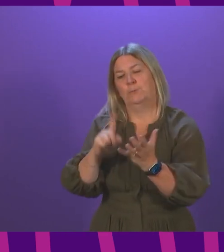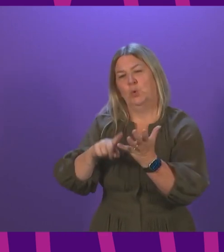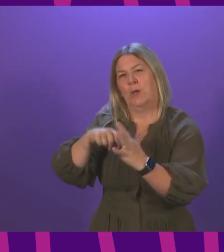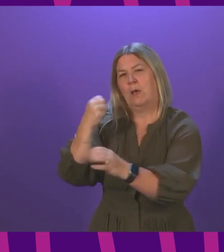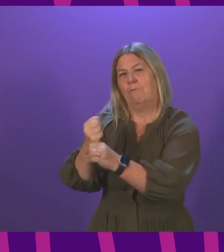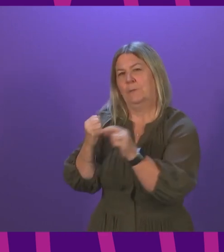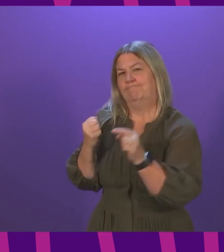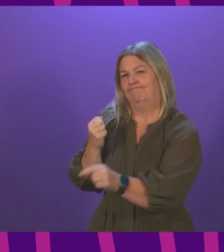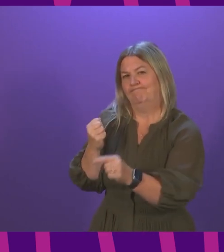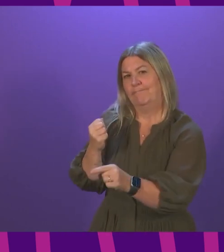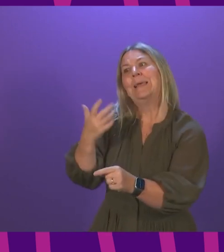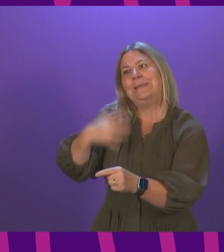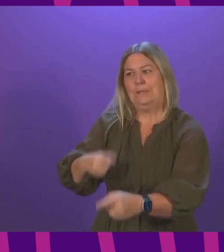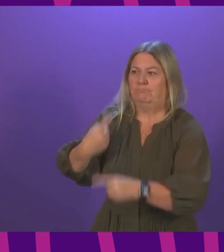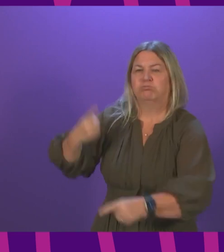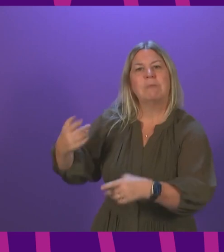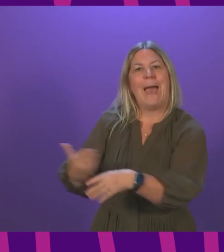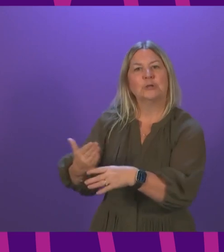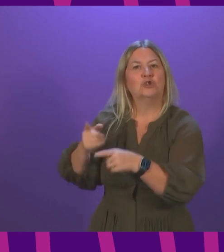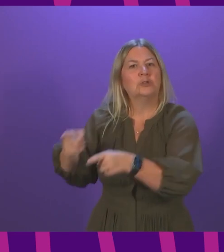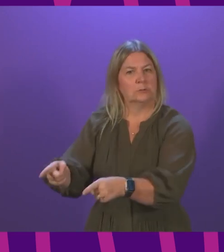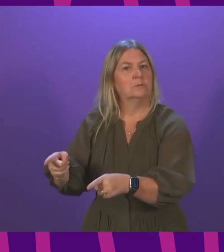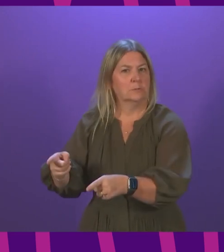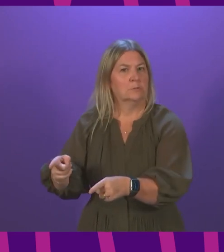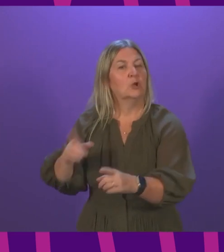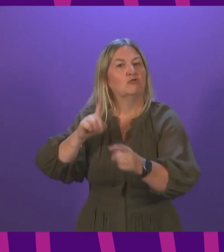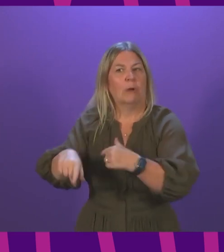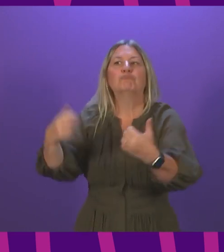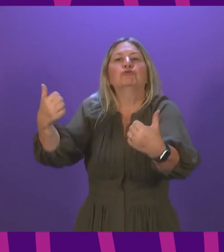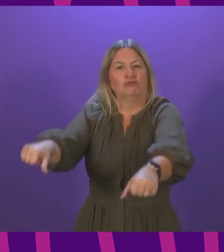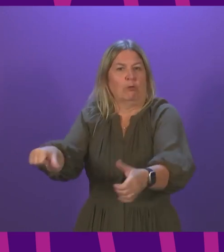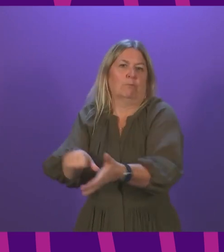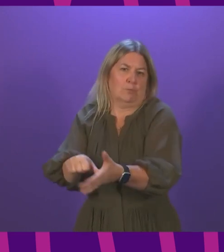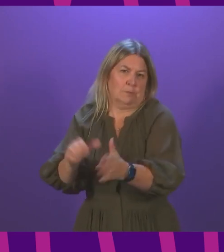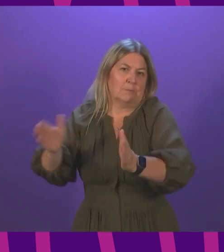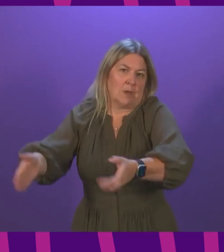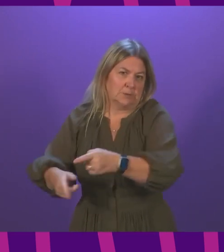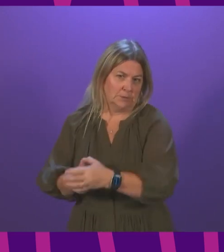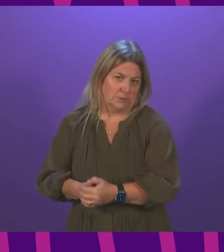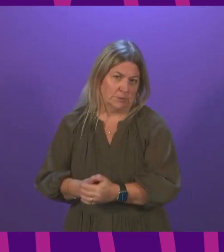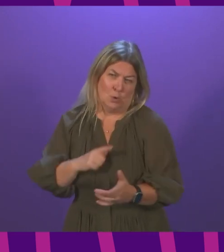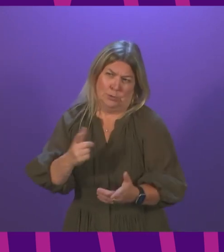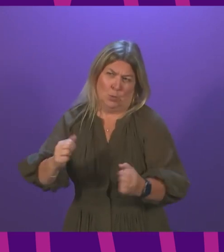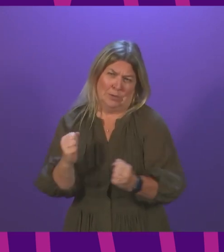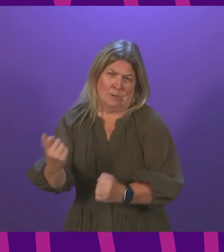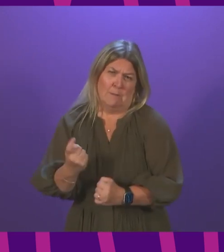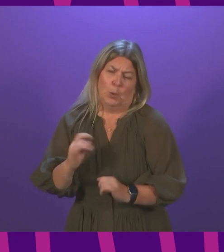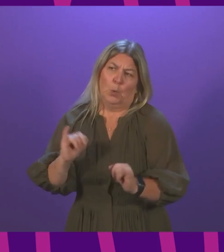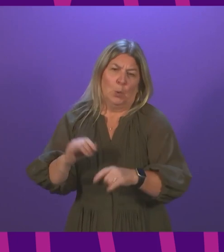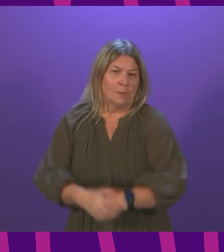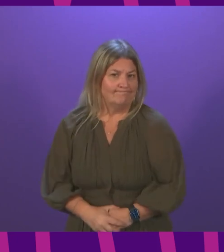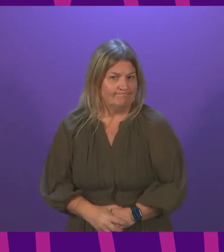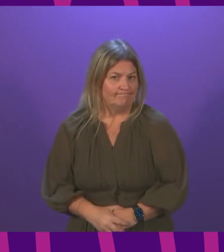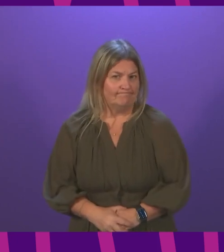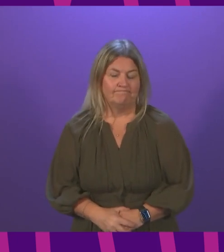action to make sure that these problems that have been experienced already do not get even worse as the winter progresses. I call Alexander